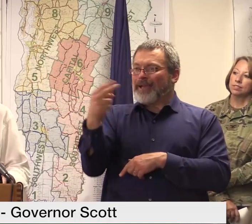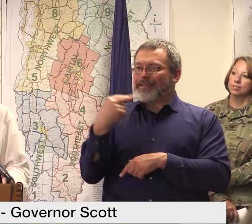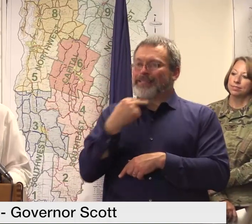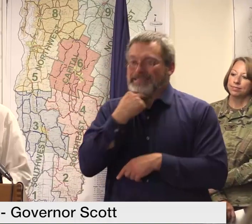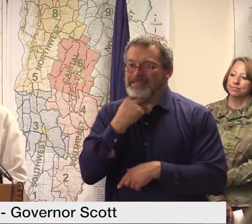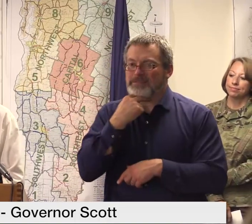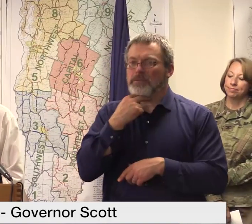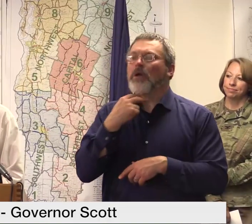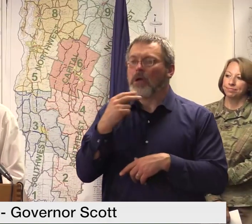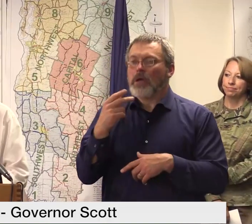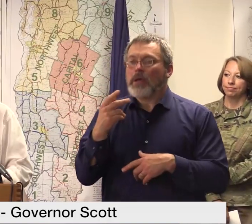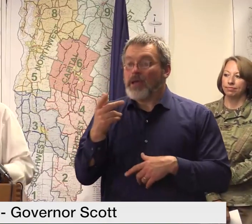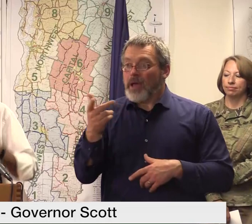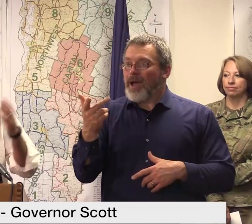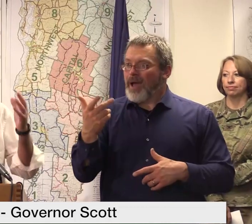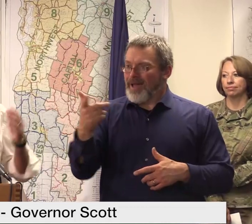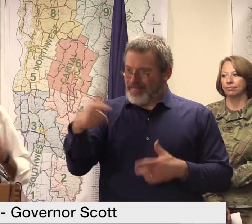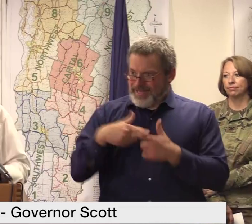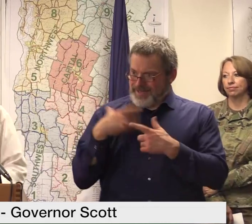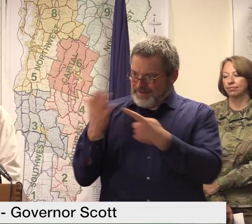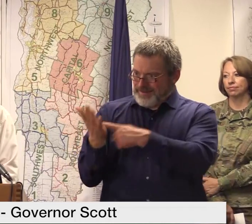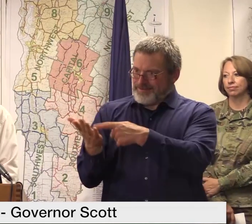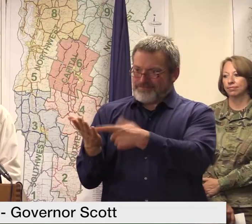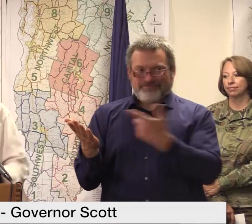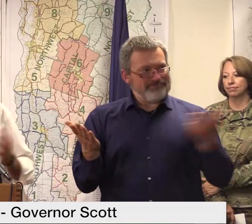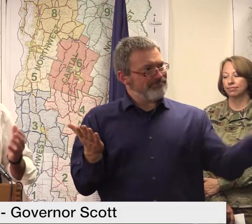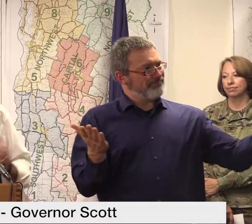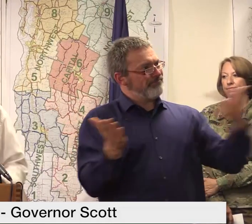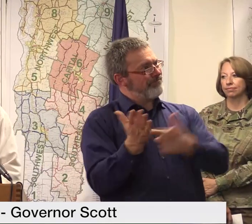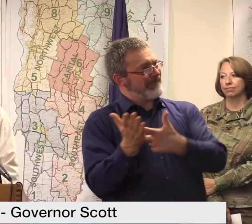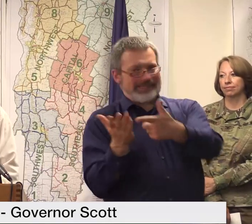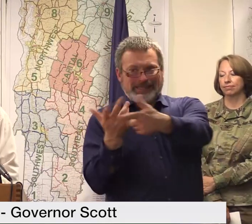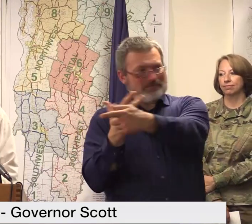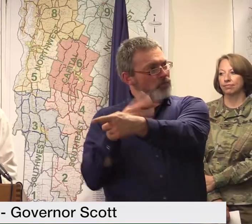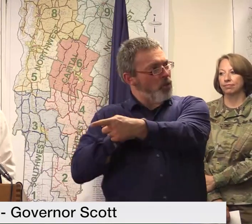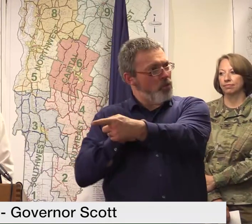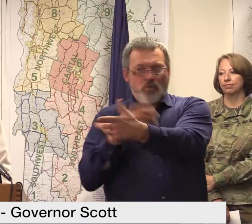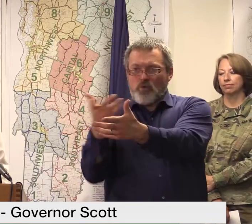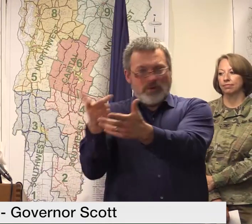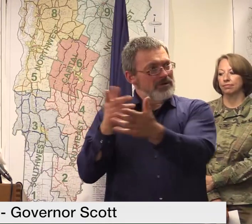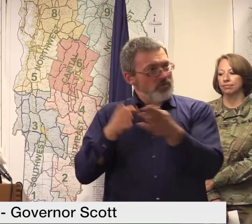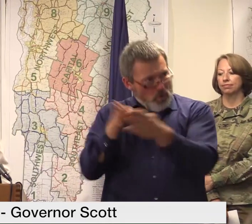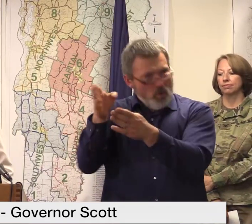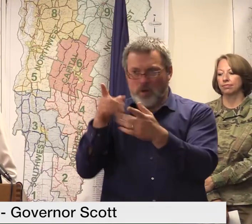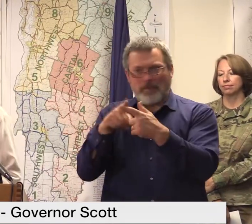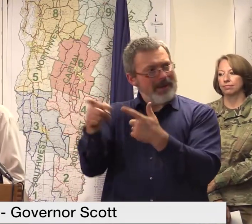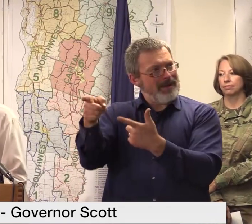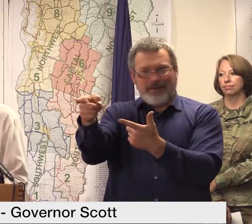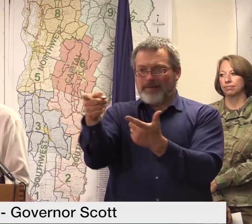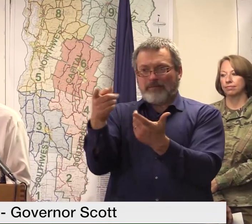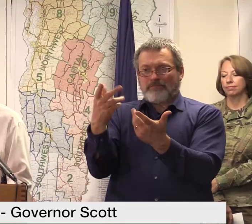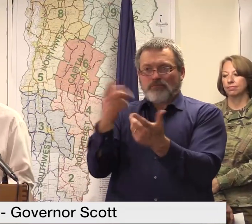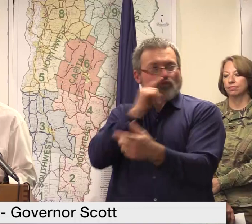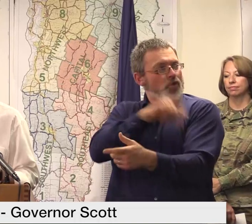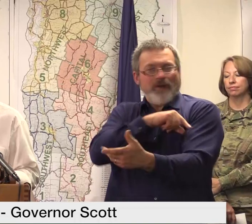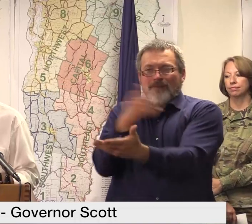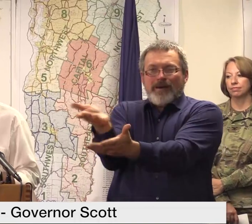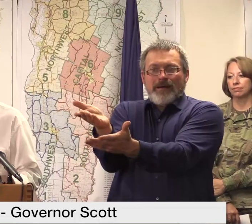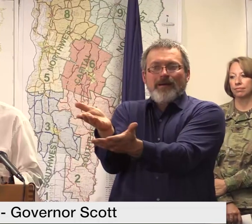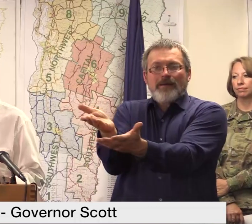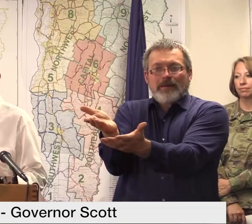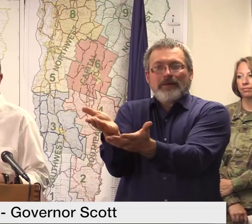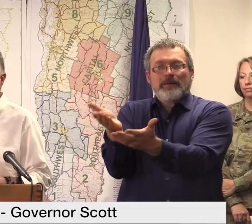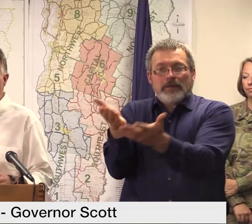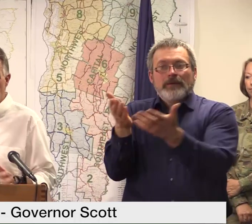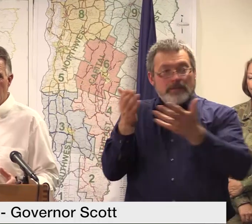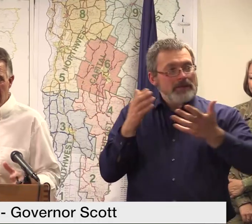need to make the ask for what is it in totality what is the damage in vermont and what's not covered so that's why